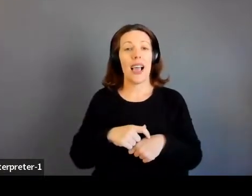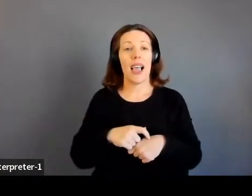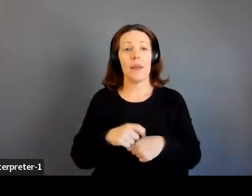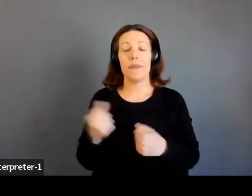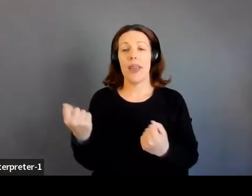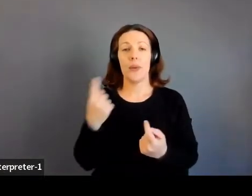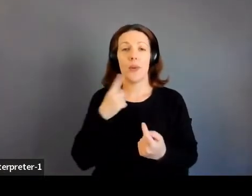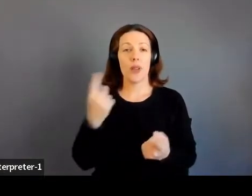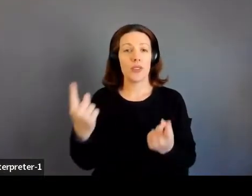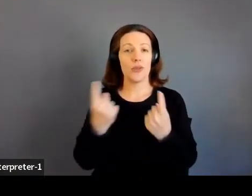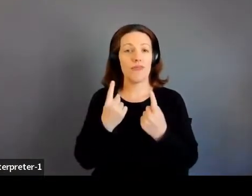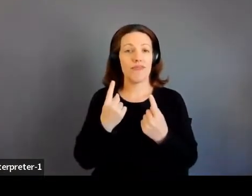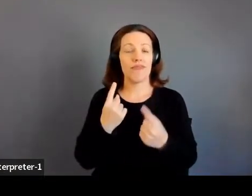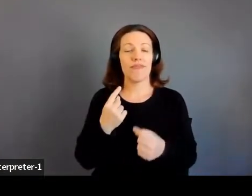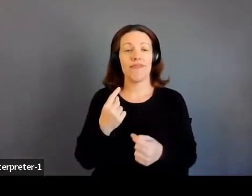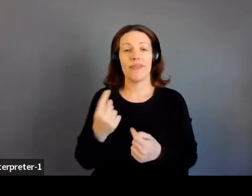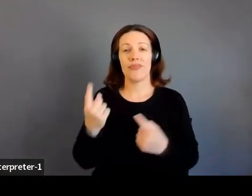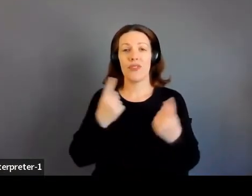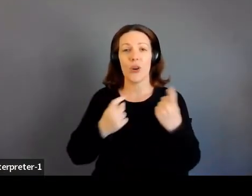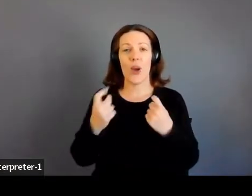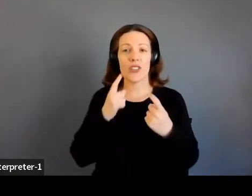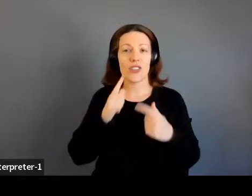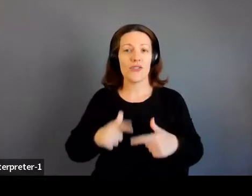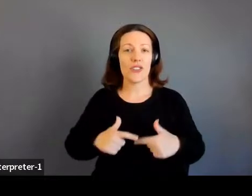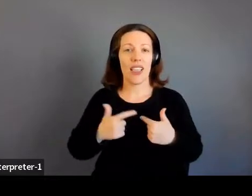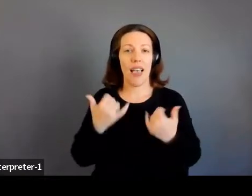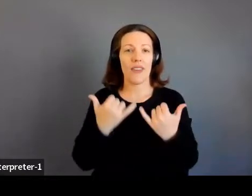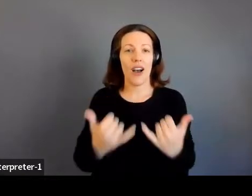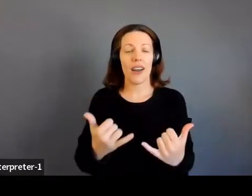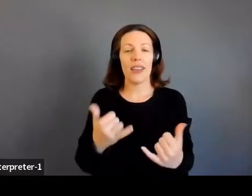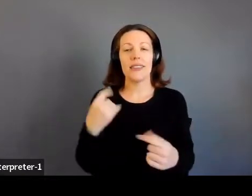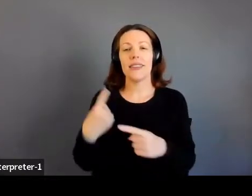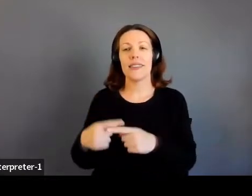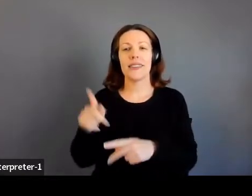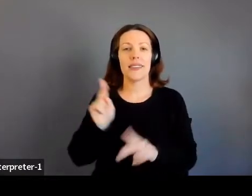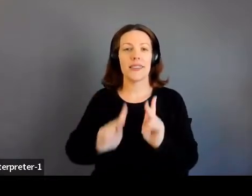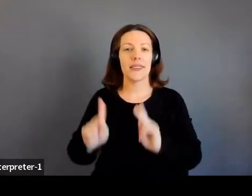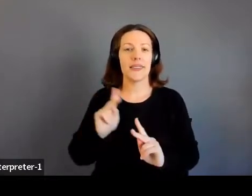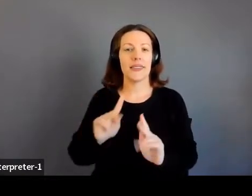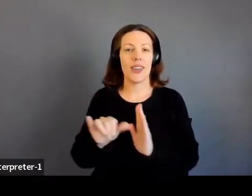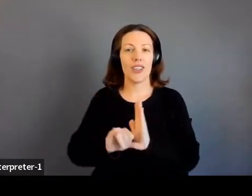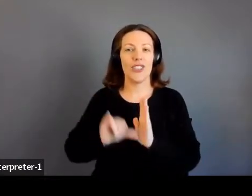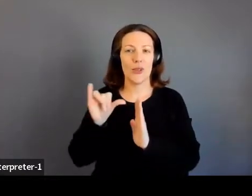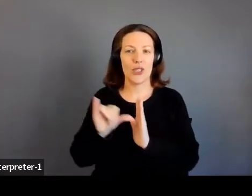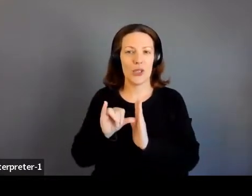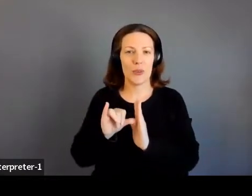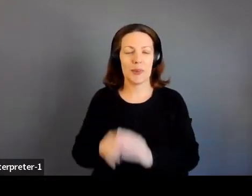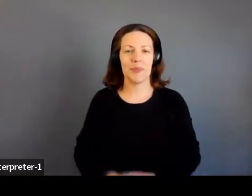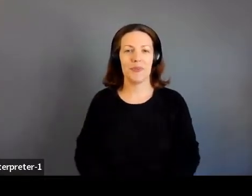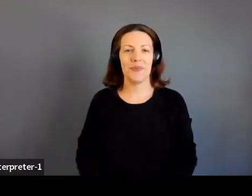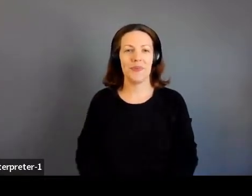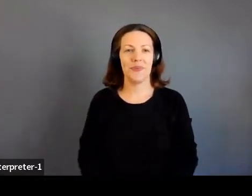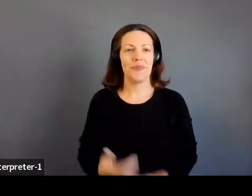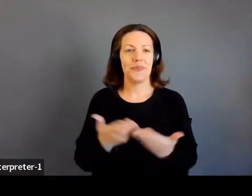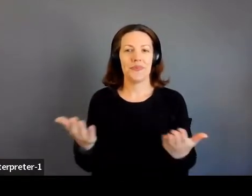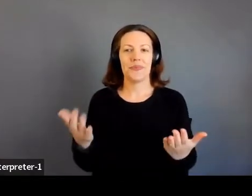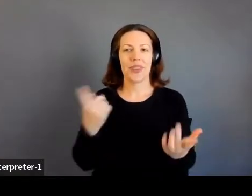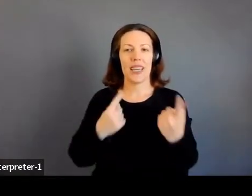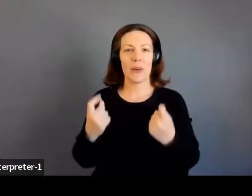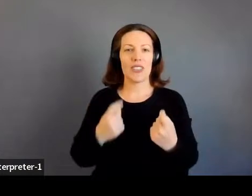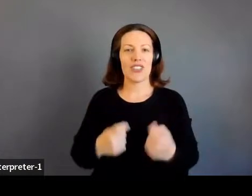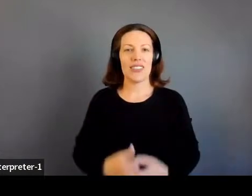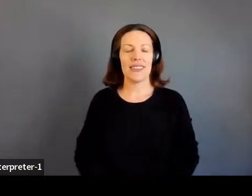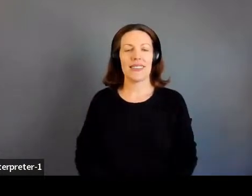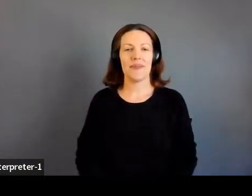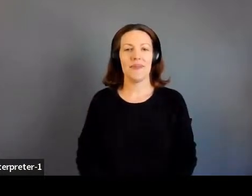any questions in our live audience, as well as our YouTubers, any questions out there. Okay.